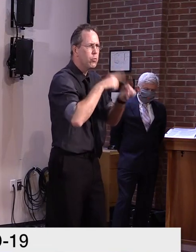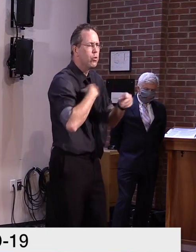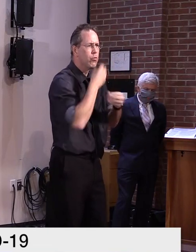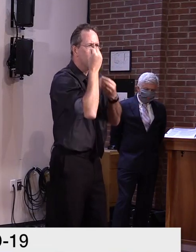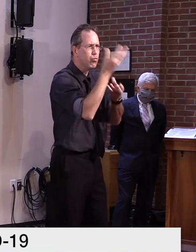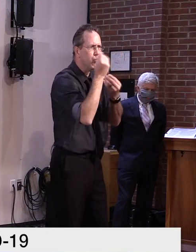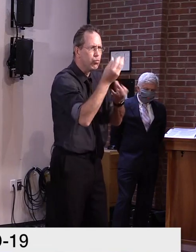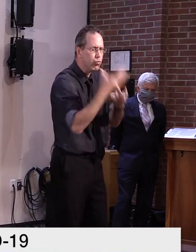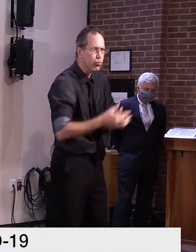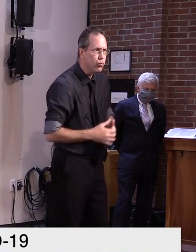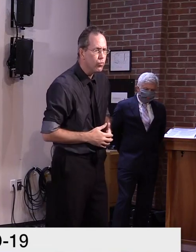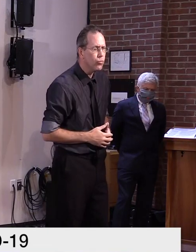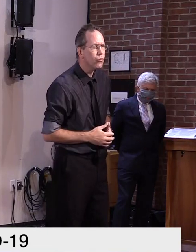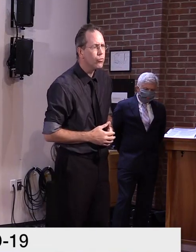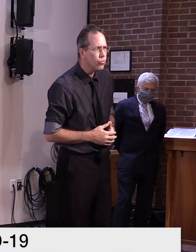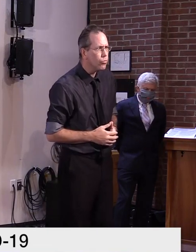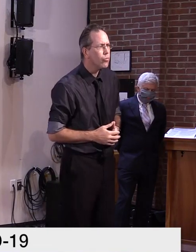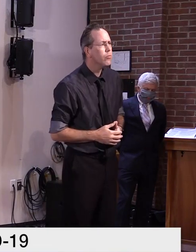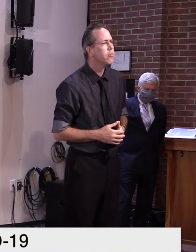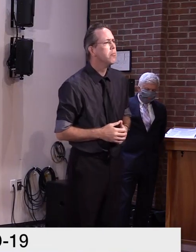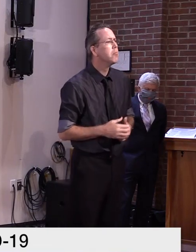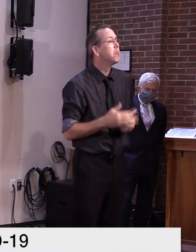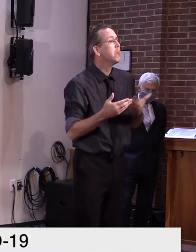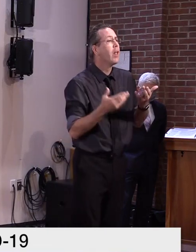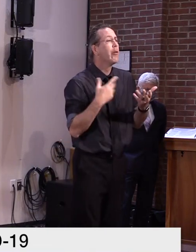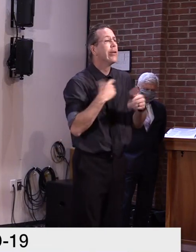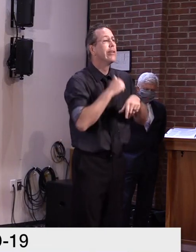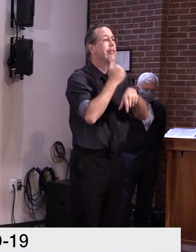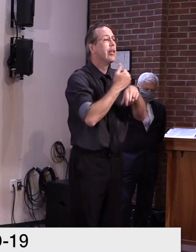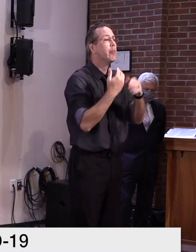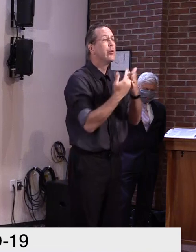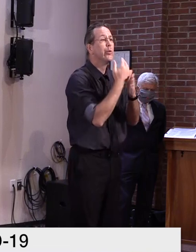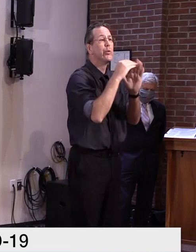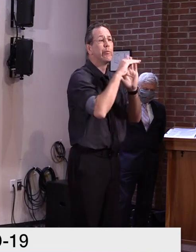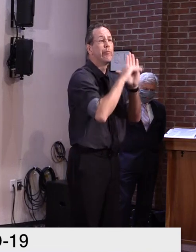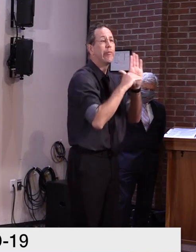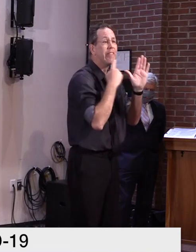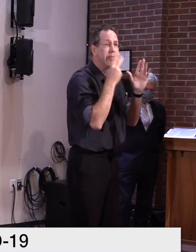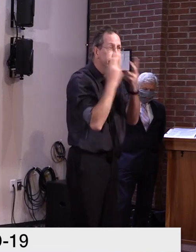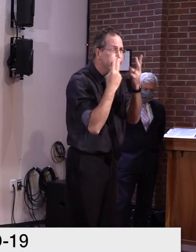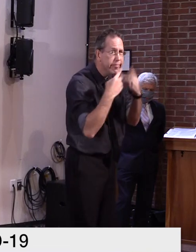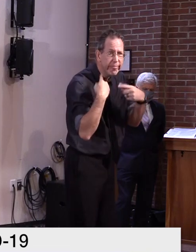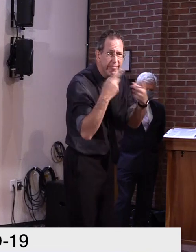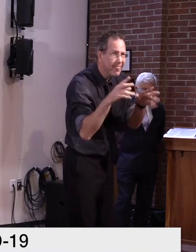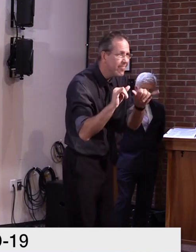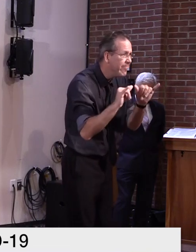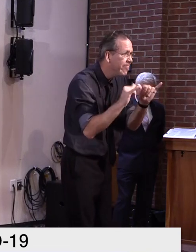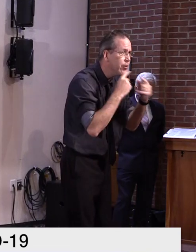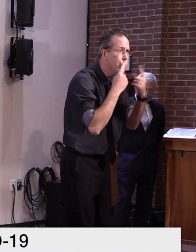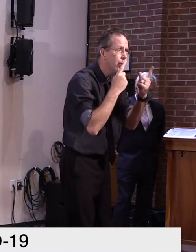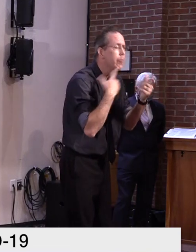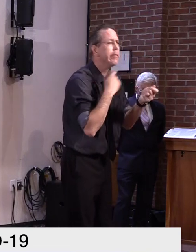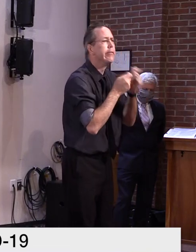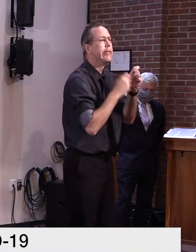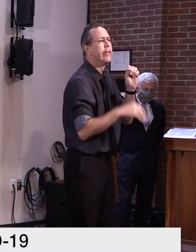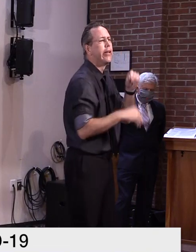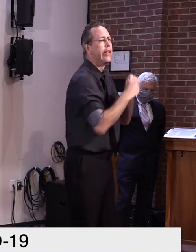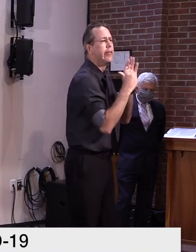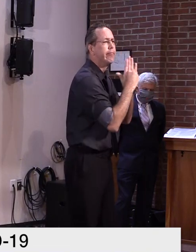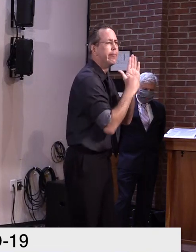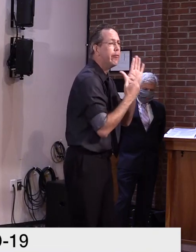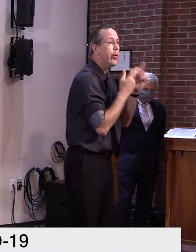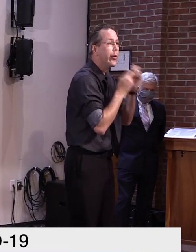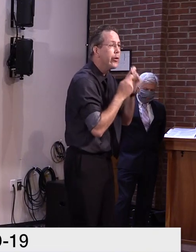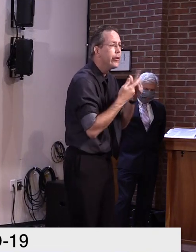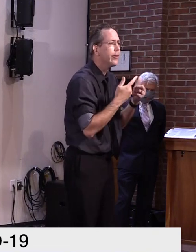perhaps further regulation that might be necessary or further guidance that might be necessary, uh, to ensure the quality of, uh, standards are being